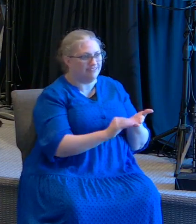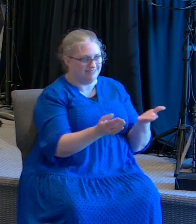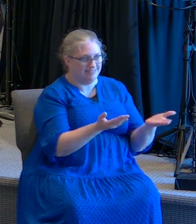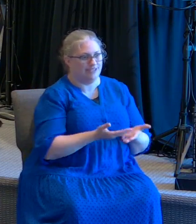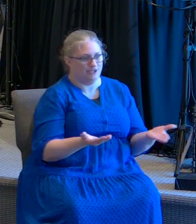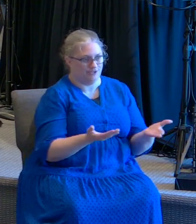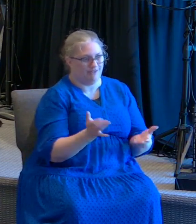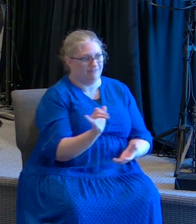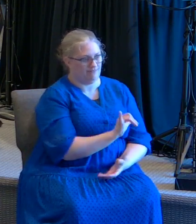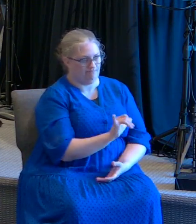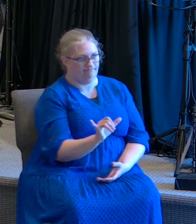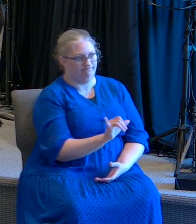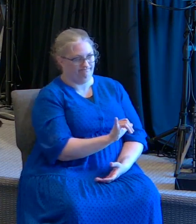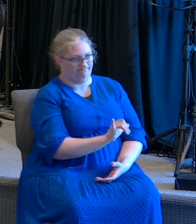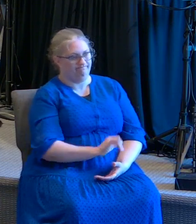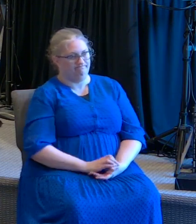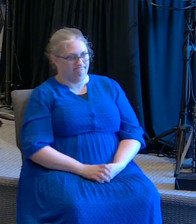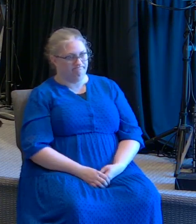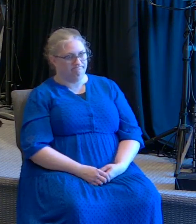in the room too.